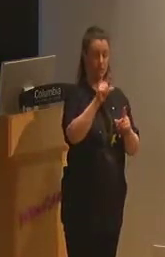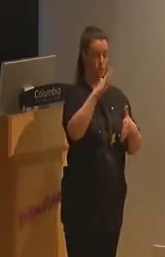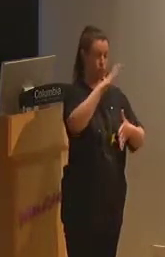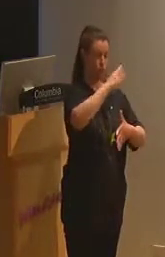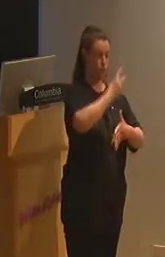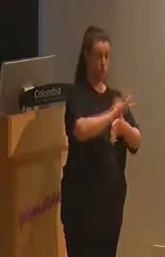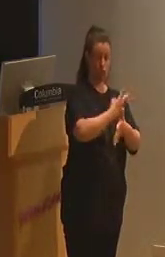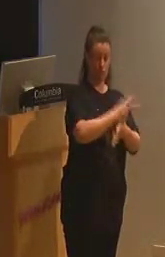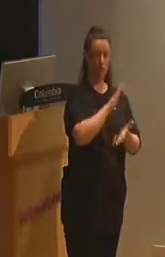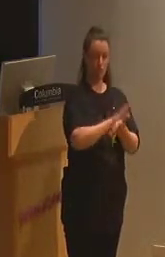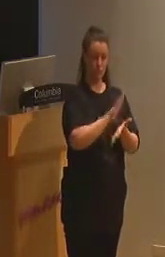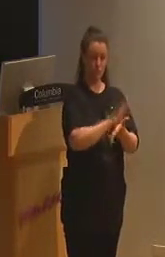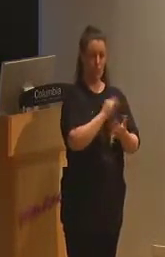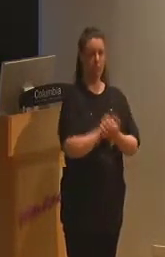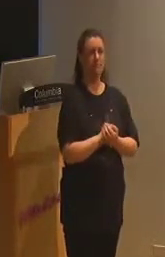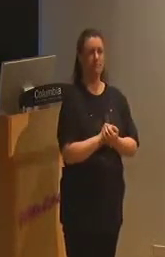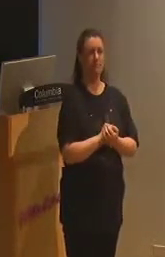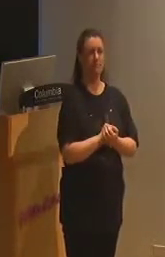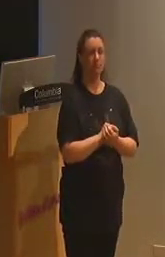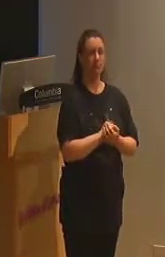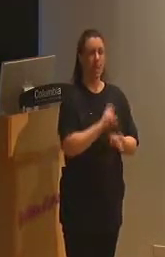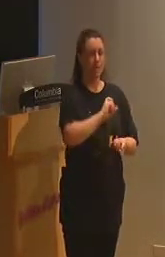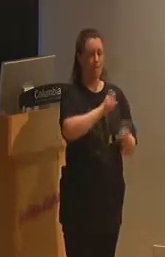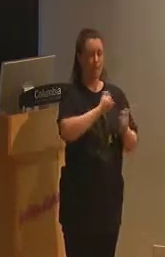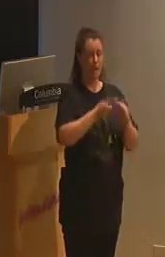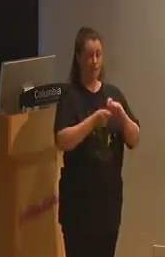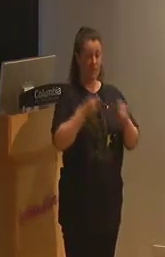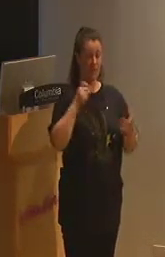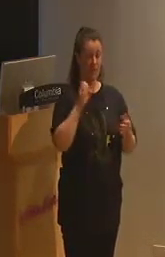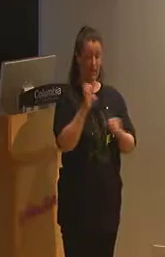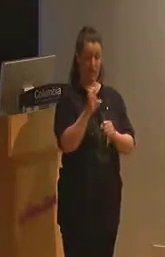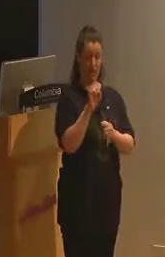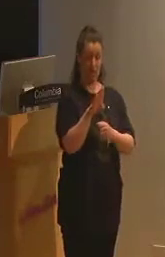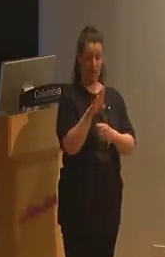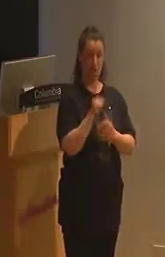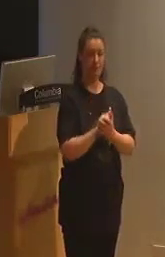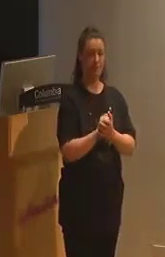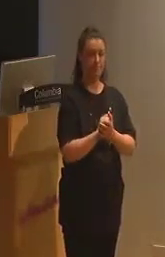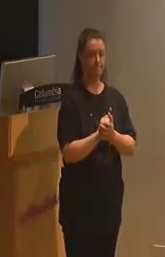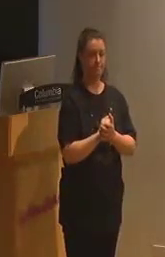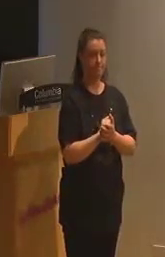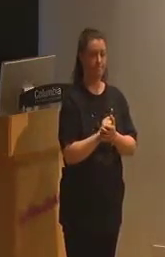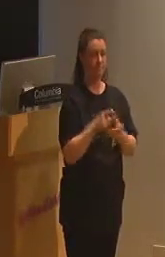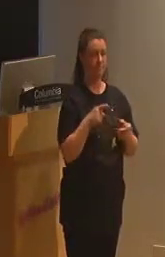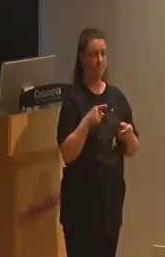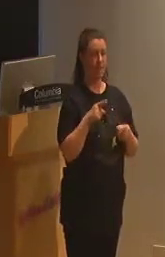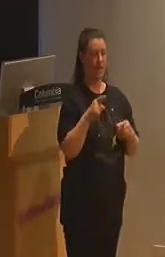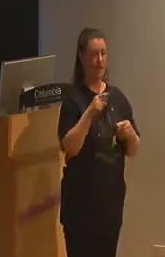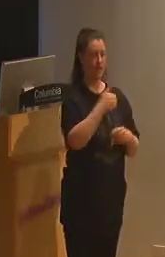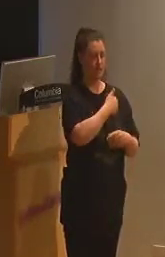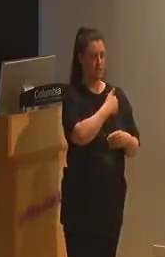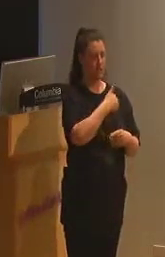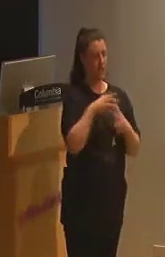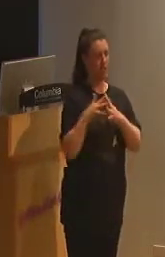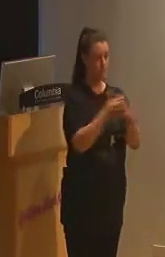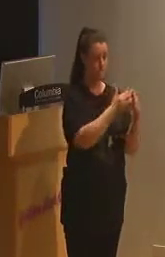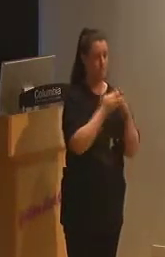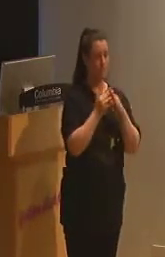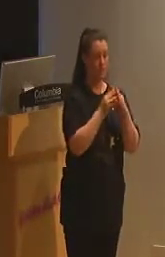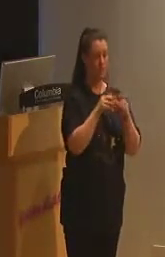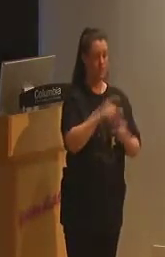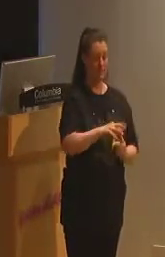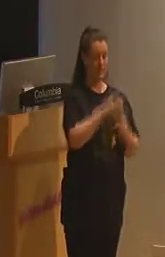Discipline in Bodies, Commodifying Education, Neoliberalism, and the Instrumentalization of American Special Education Reform.